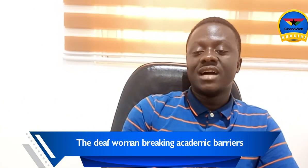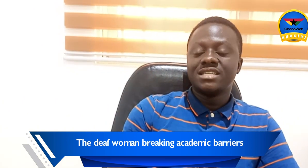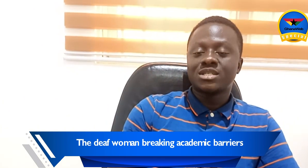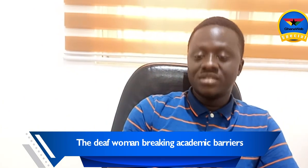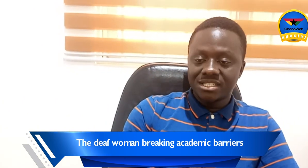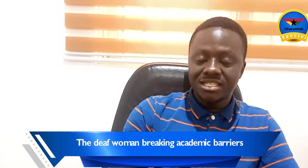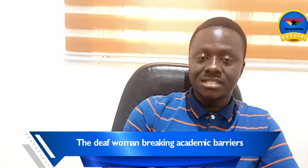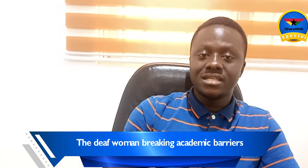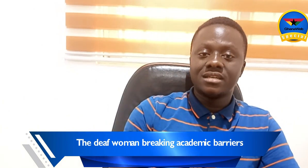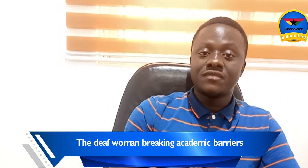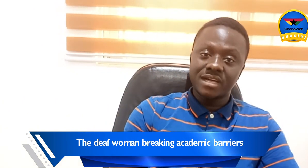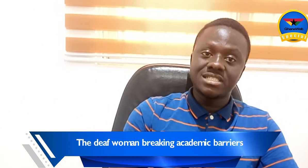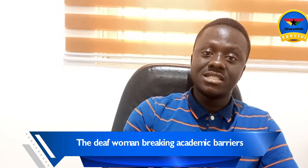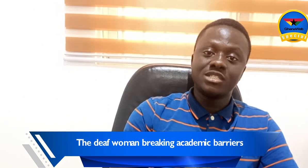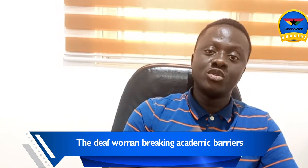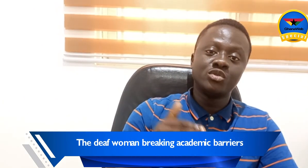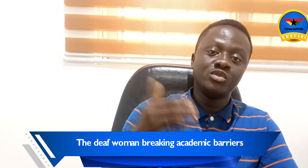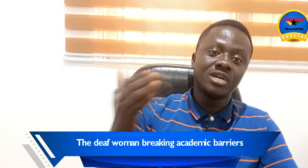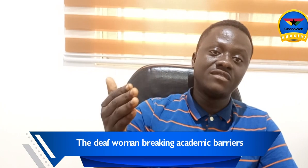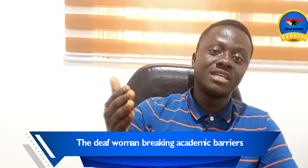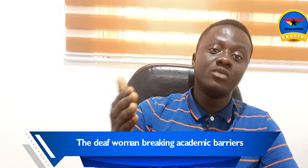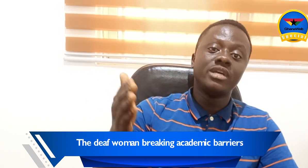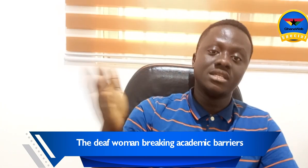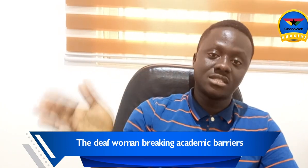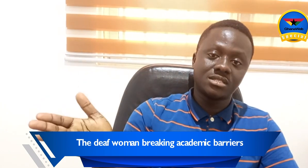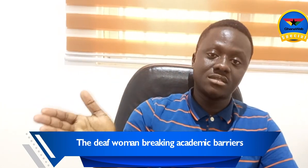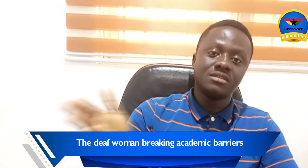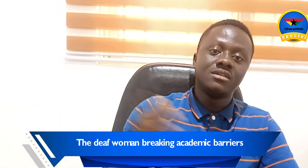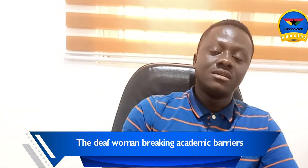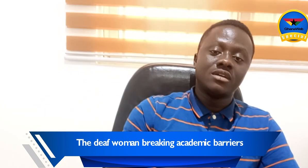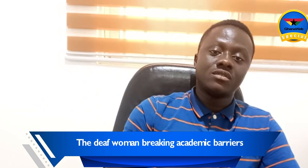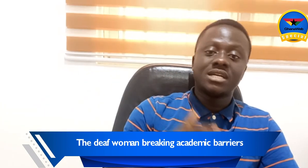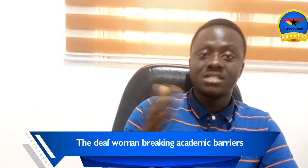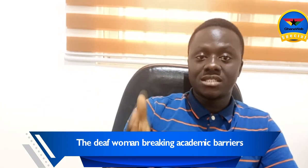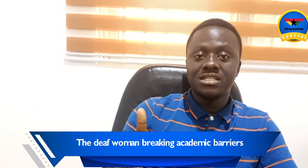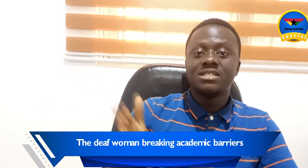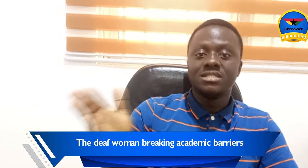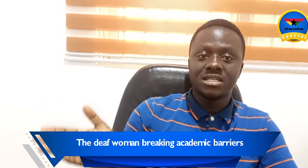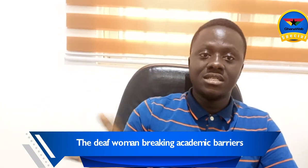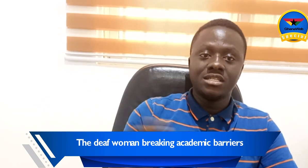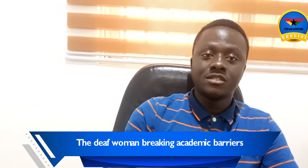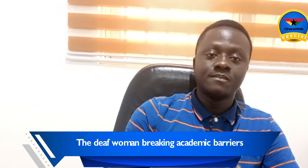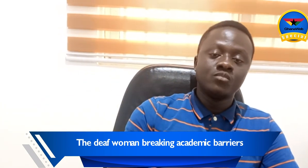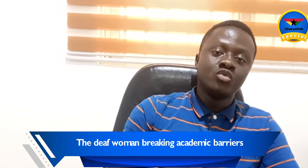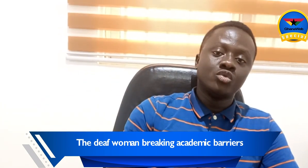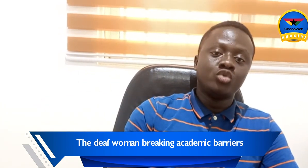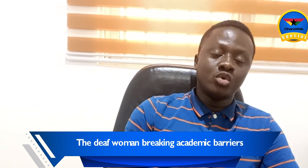the fact that she was going to have it at the weekends. You know, that Saturdays and Sundays. You know, that know, sometimes we had group